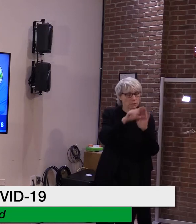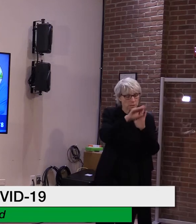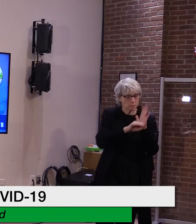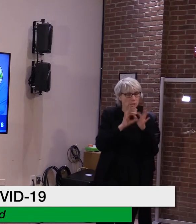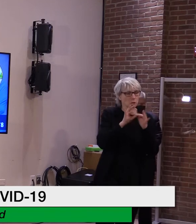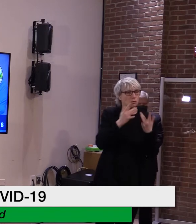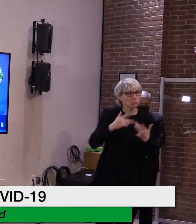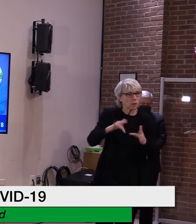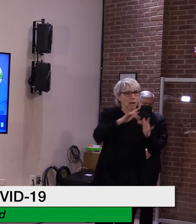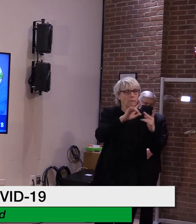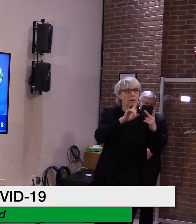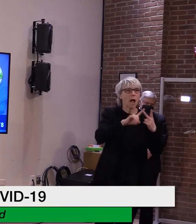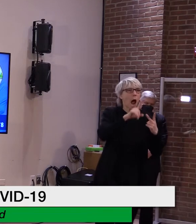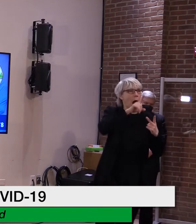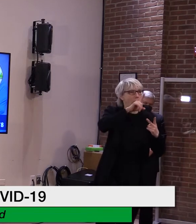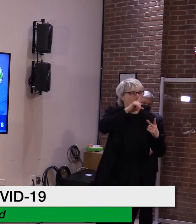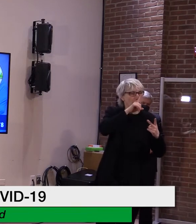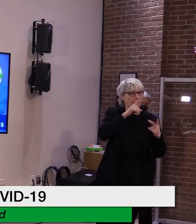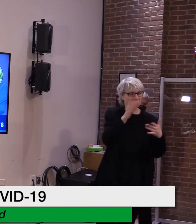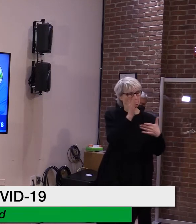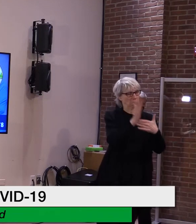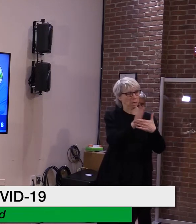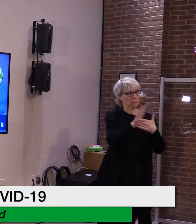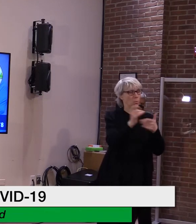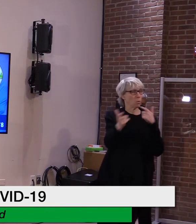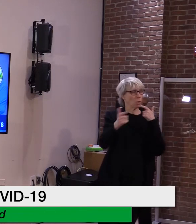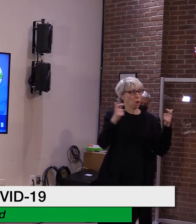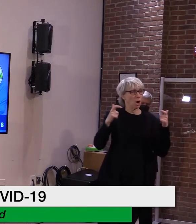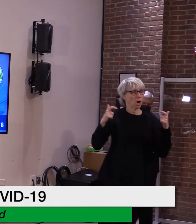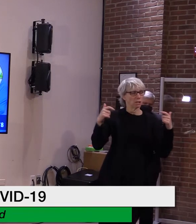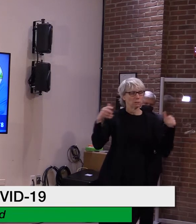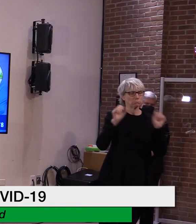or large-sized gatherings, even of vaccinated people.